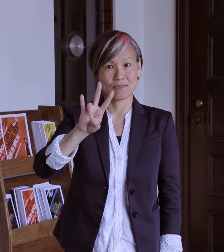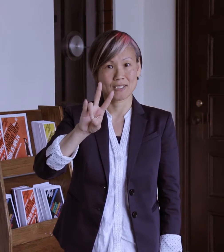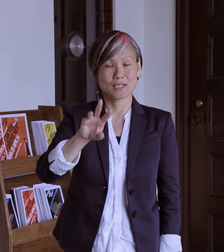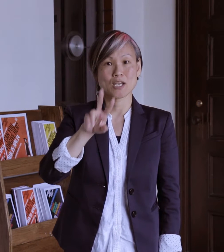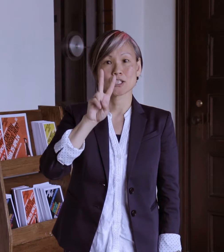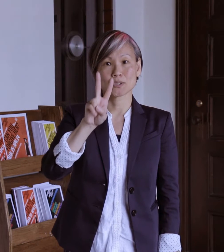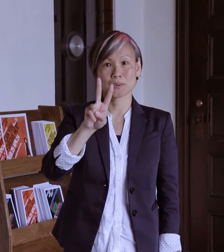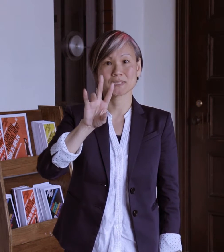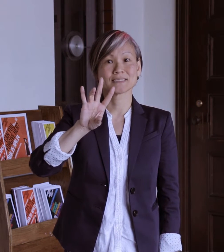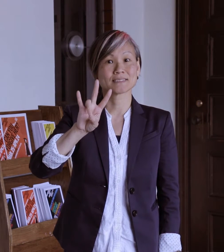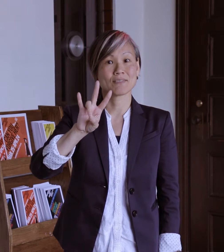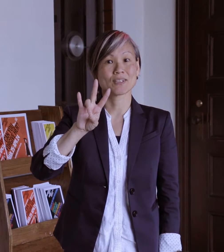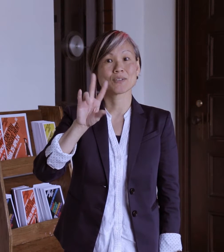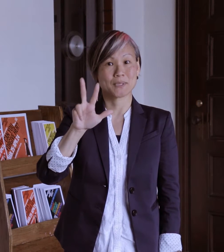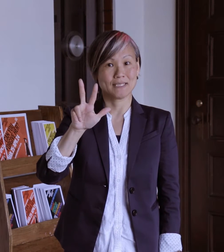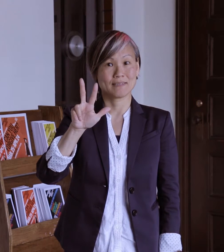I'm listening